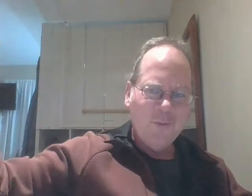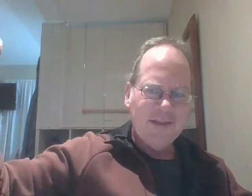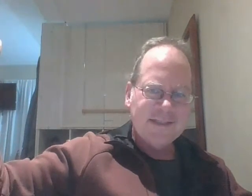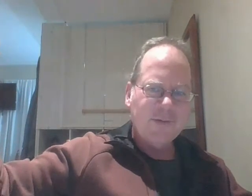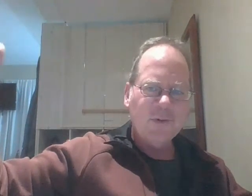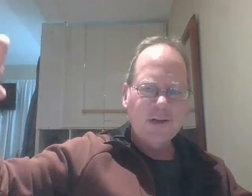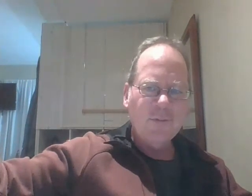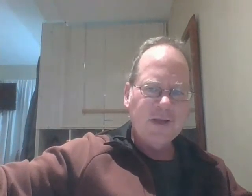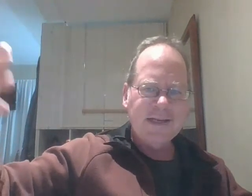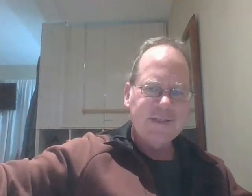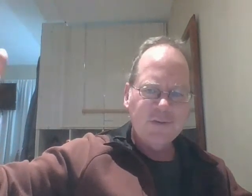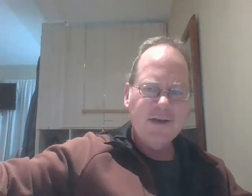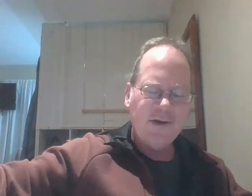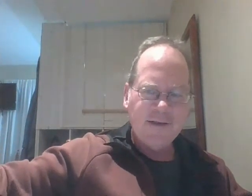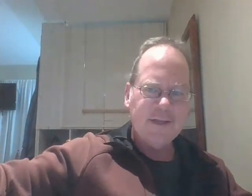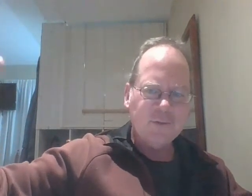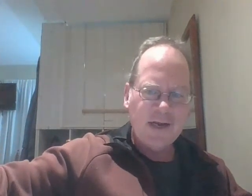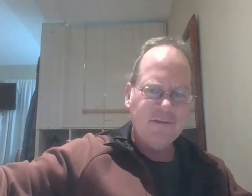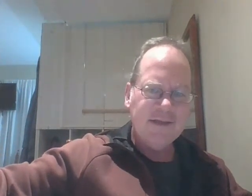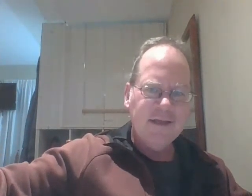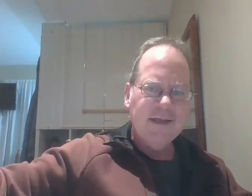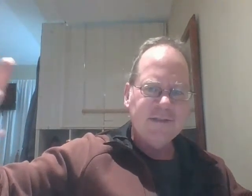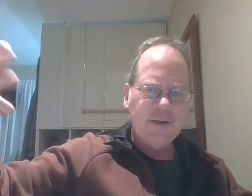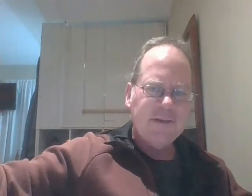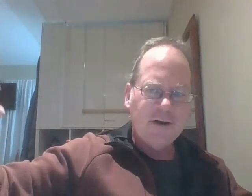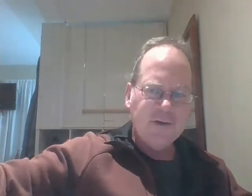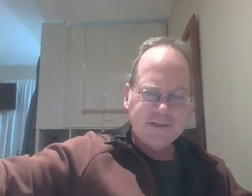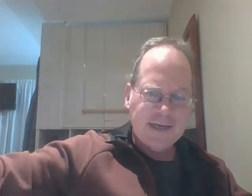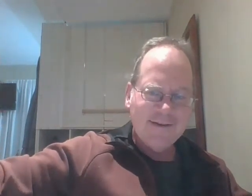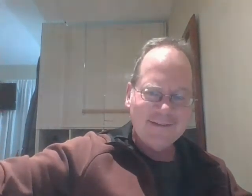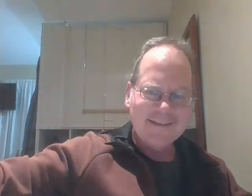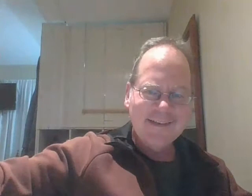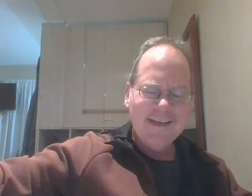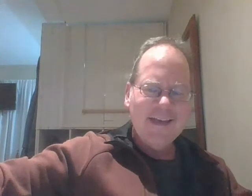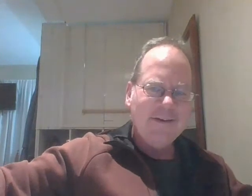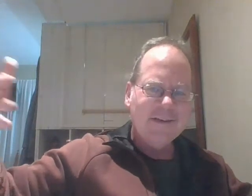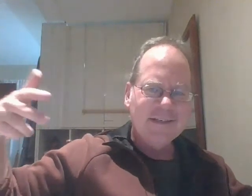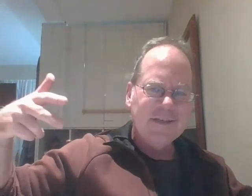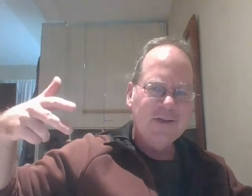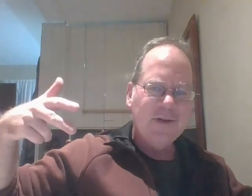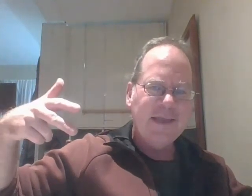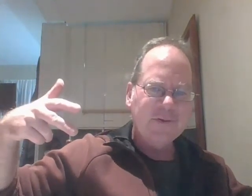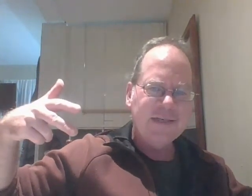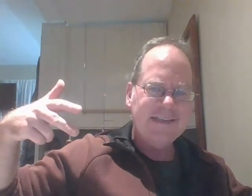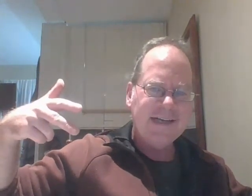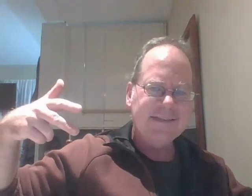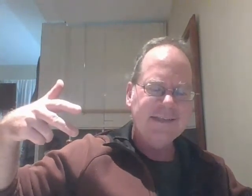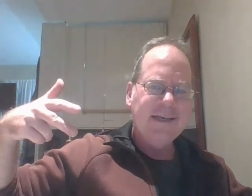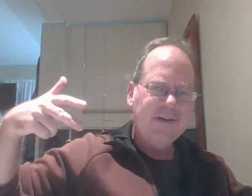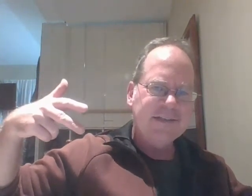this time we're going to we're going to continue our livestock traveling spending our your tax dollars and you're going to you're going to pay increased taxes you're going to stay